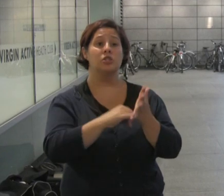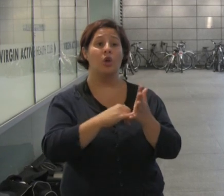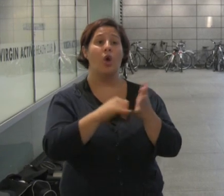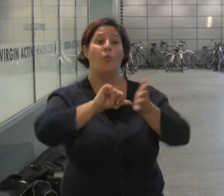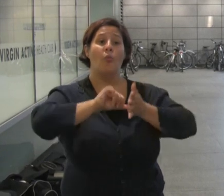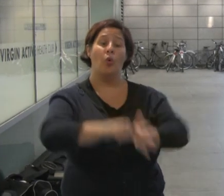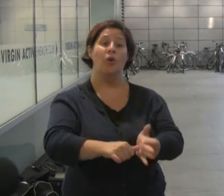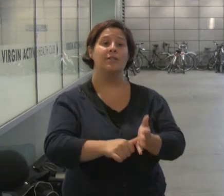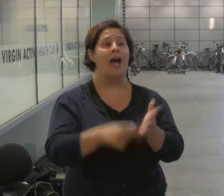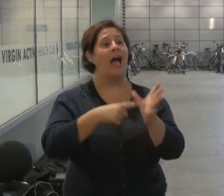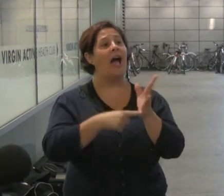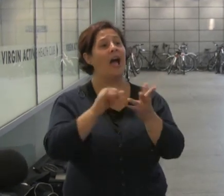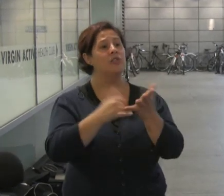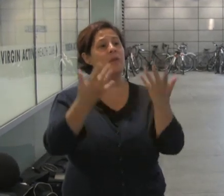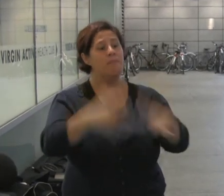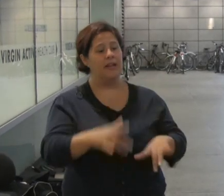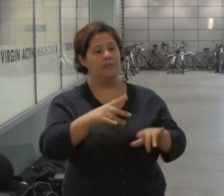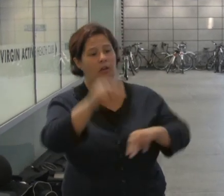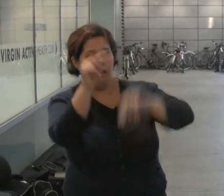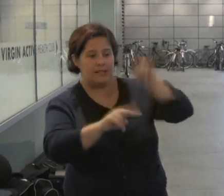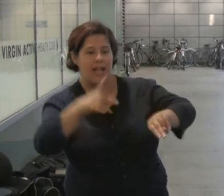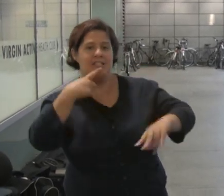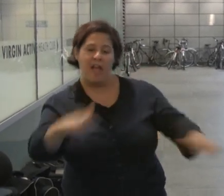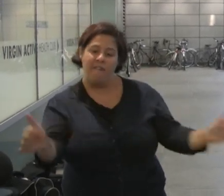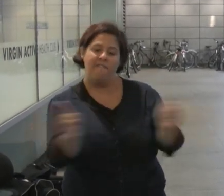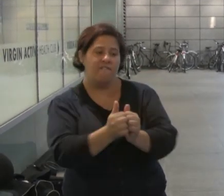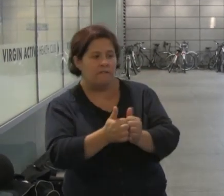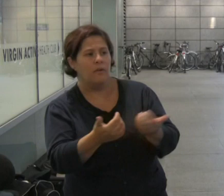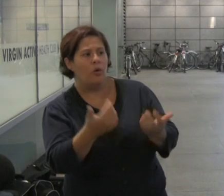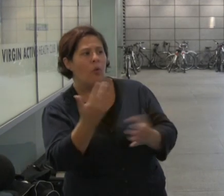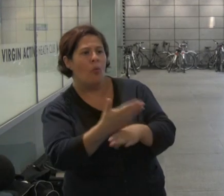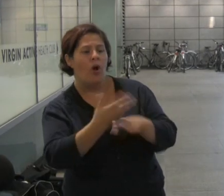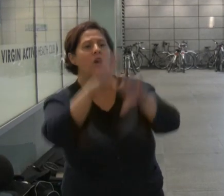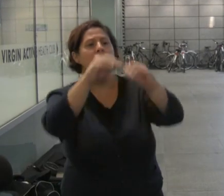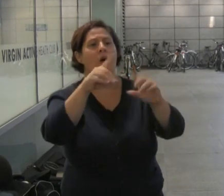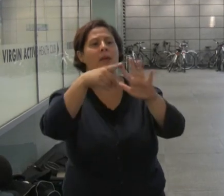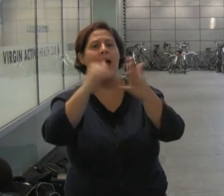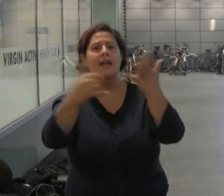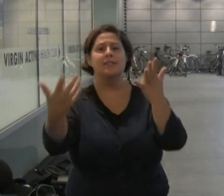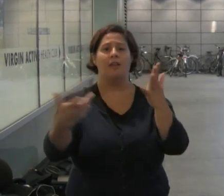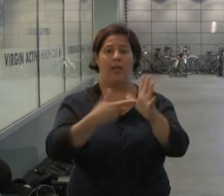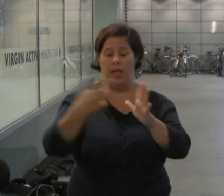had incorrectly assessed him as fit to work, stopped his ESA benefits and told him to find work.